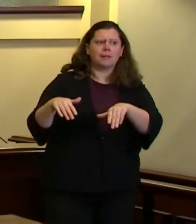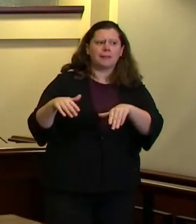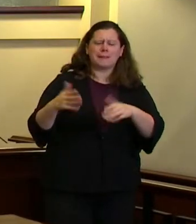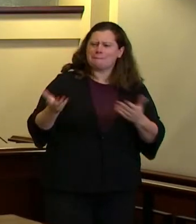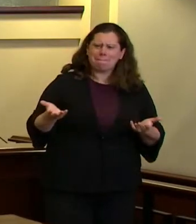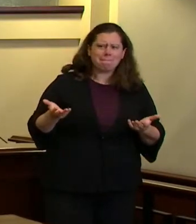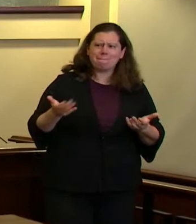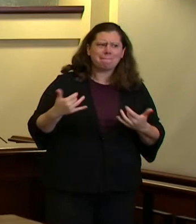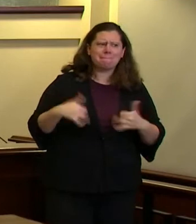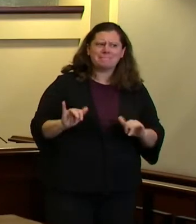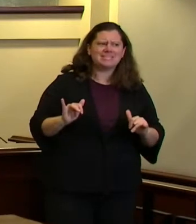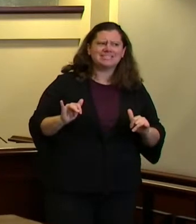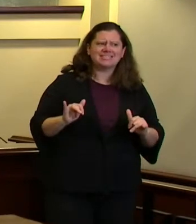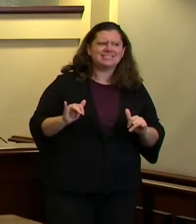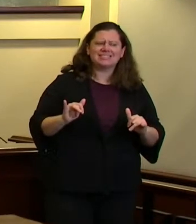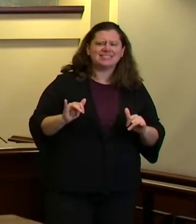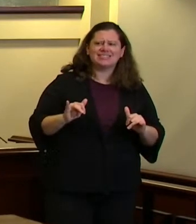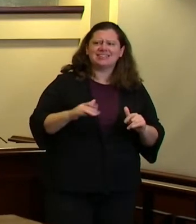So,